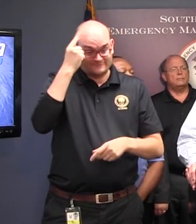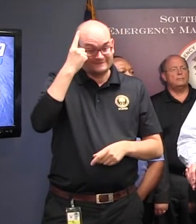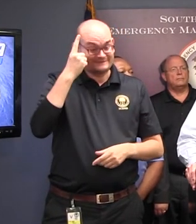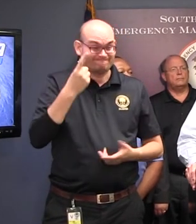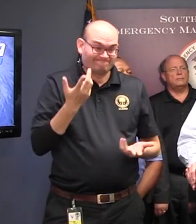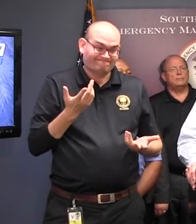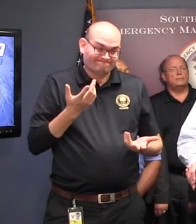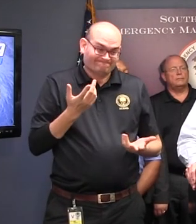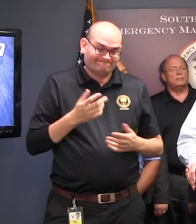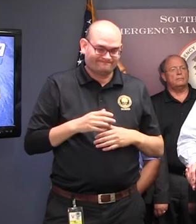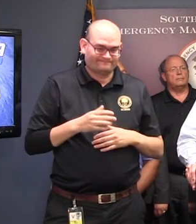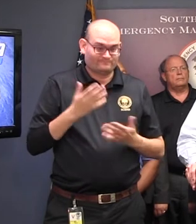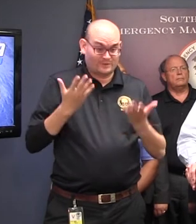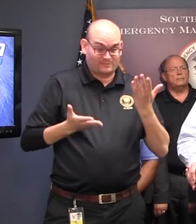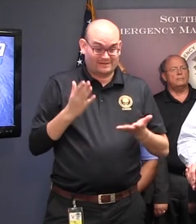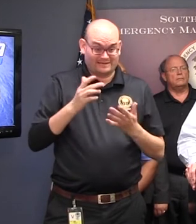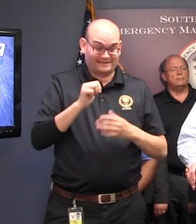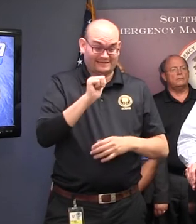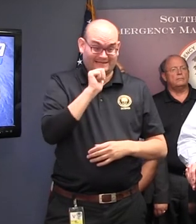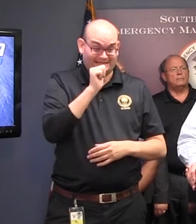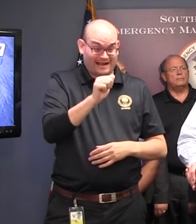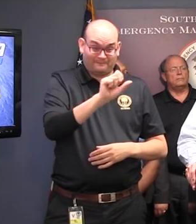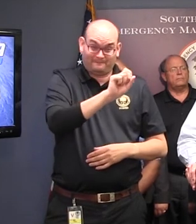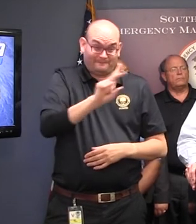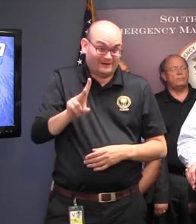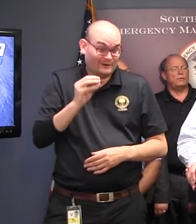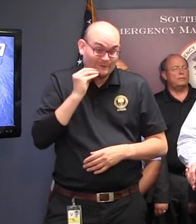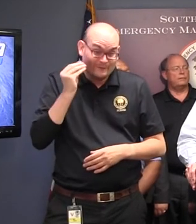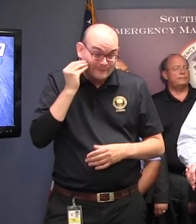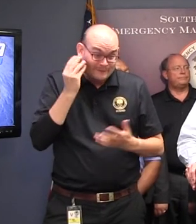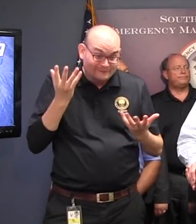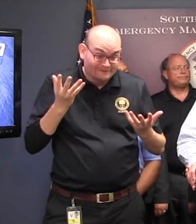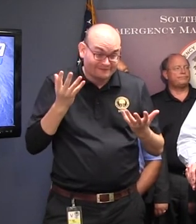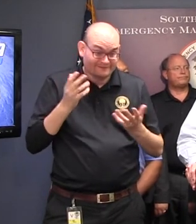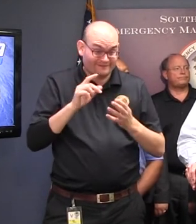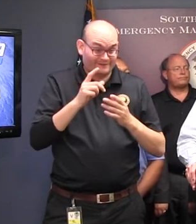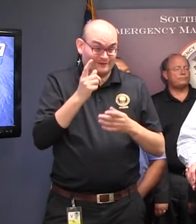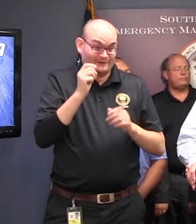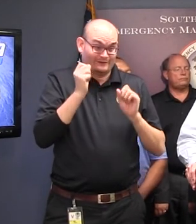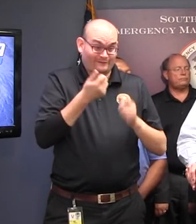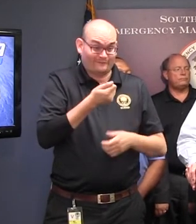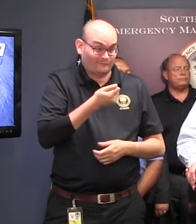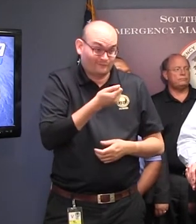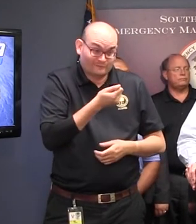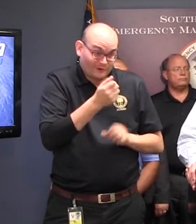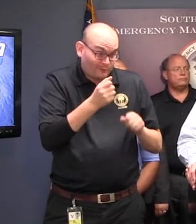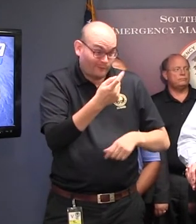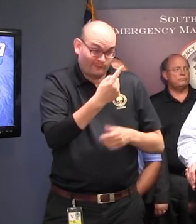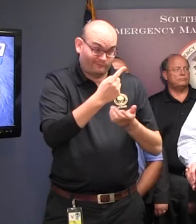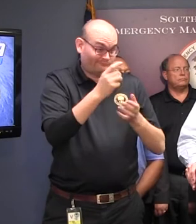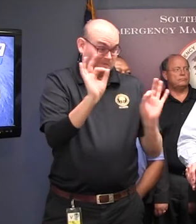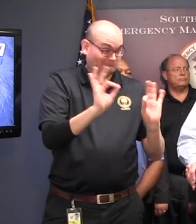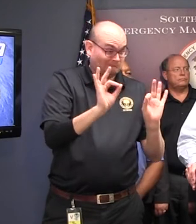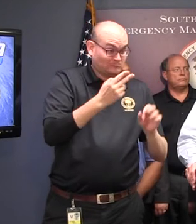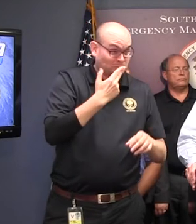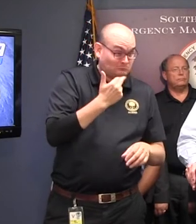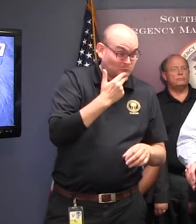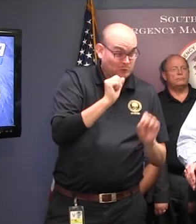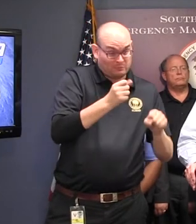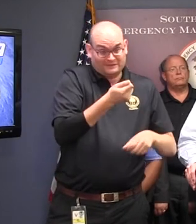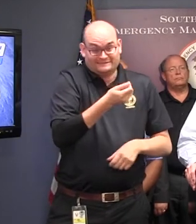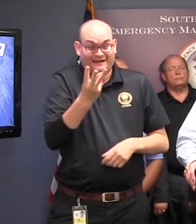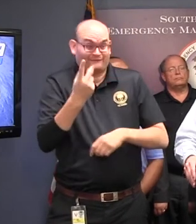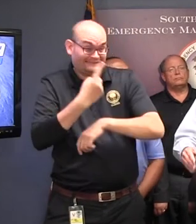going home for an indefinite period. We don't know when it's going to be, and we don't want to add to the problem by having